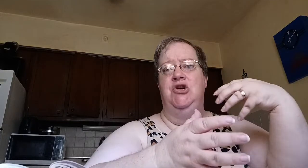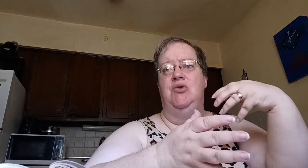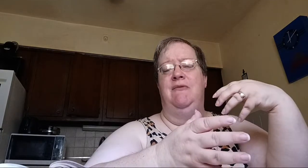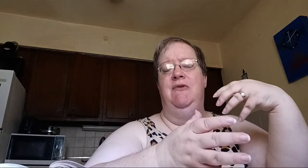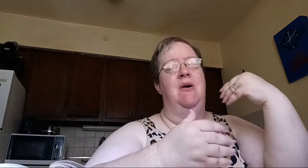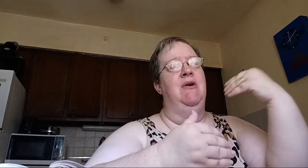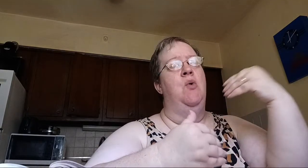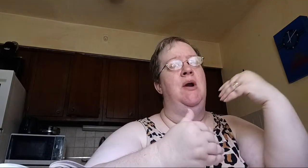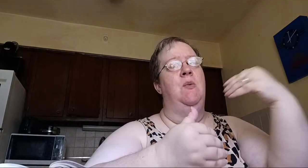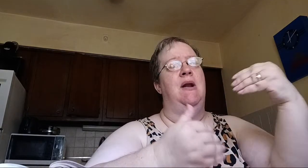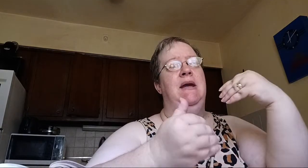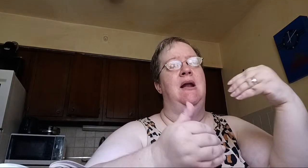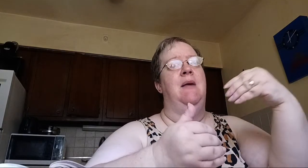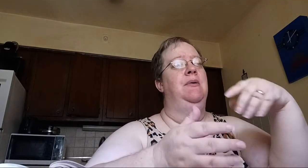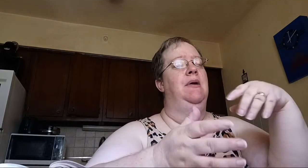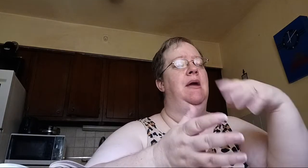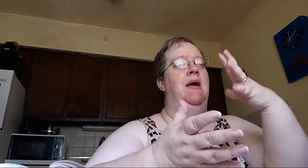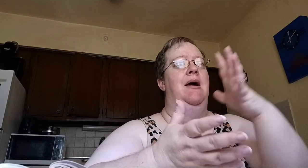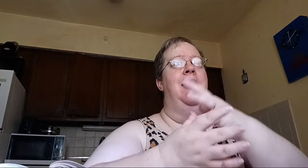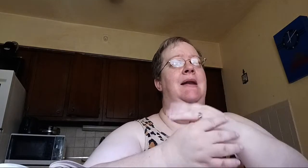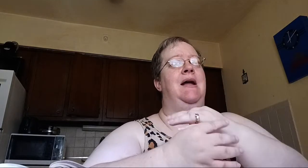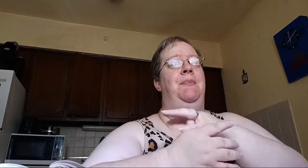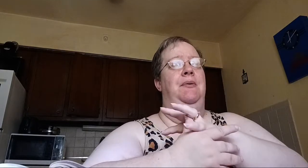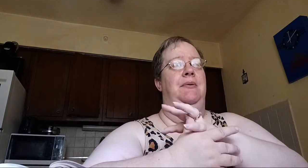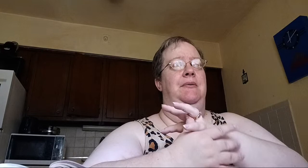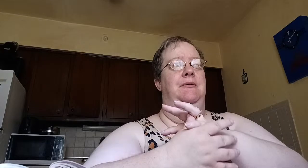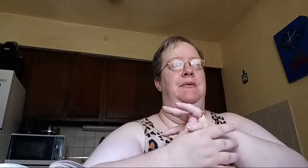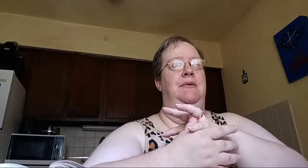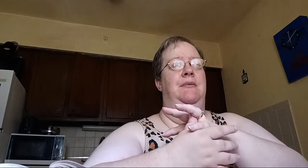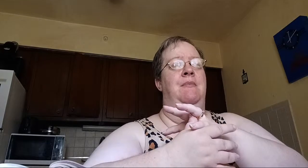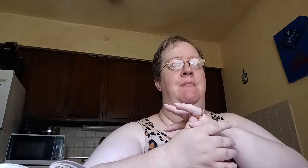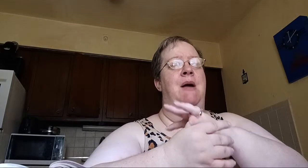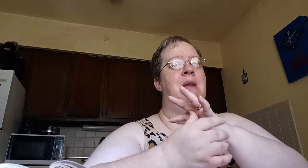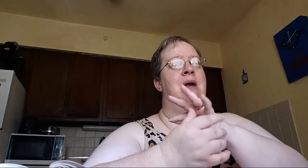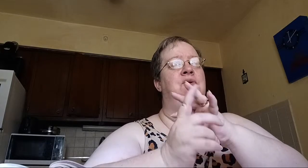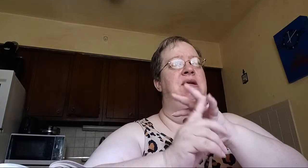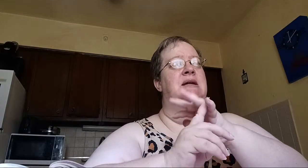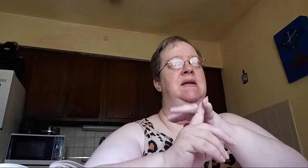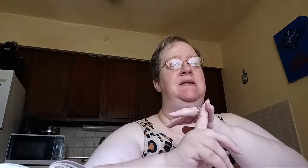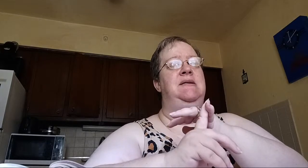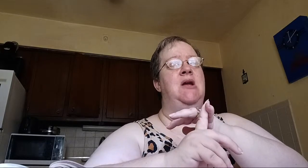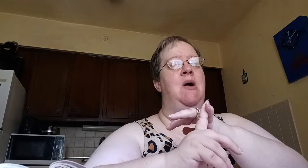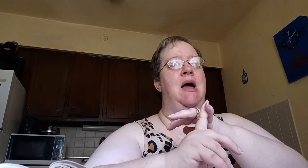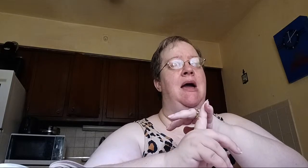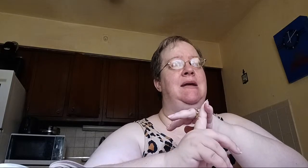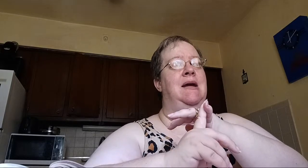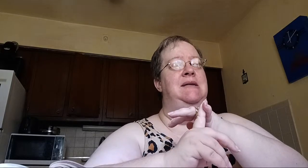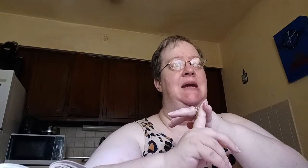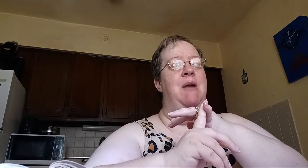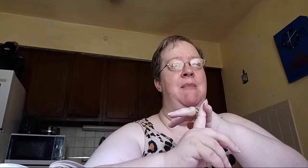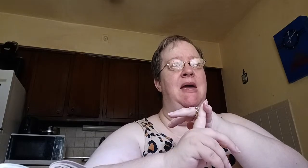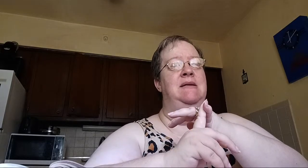strive to do. Every morning when I get up, I get up, my, my routine is, you know, I, I take my meds,